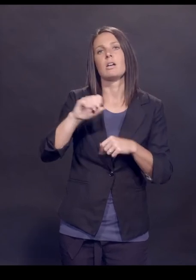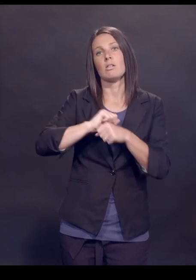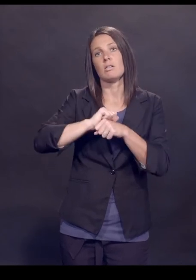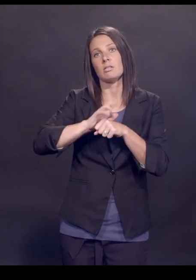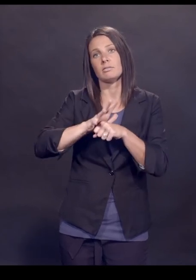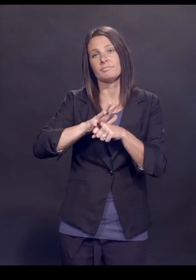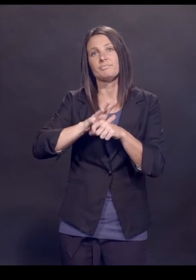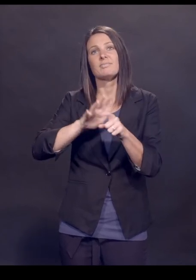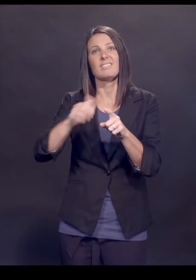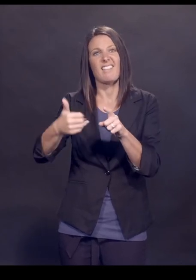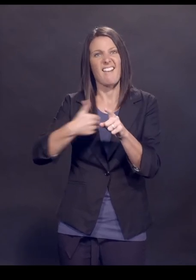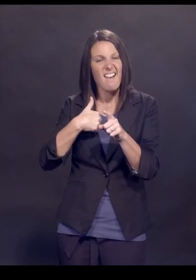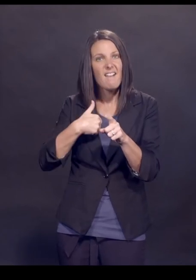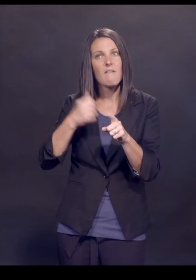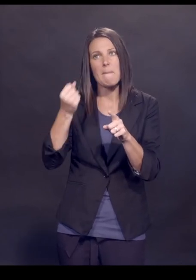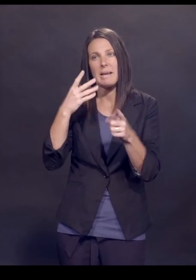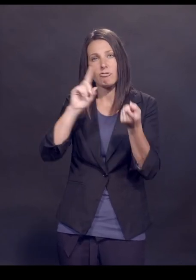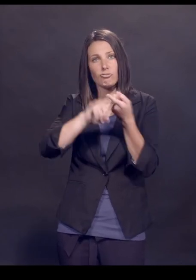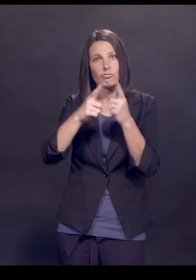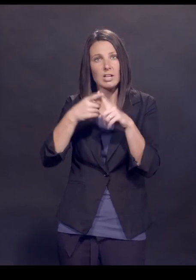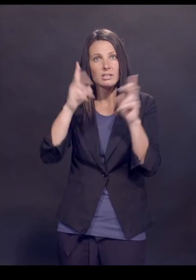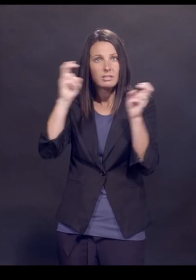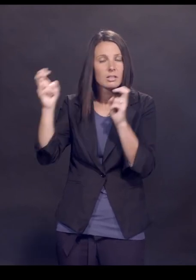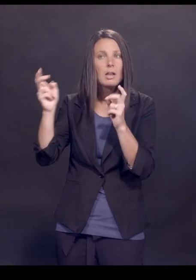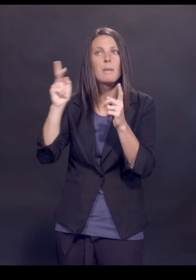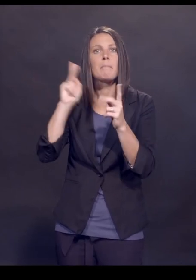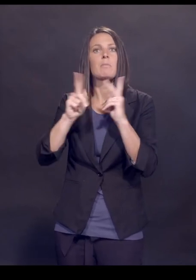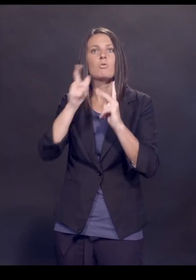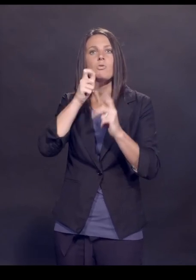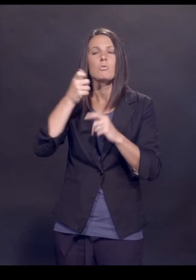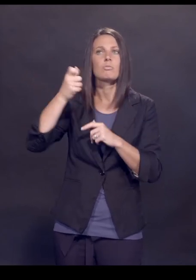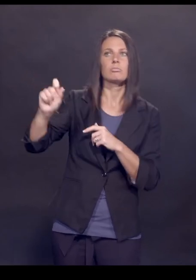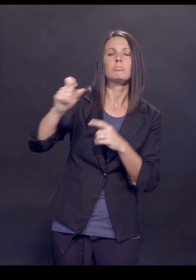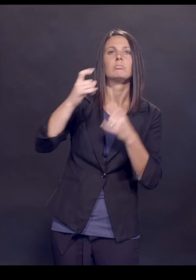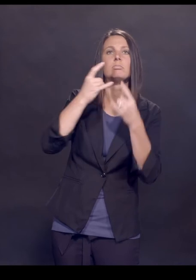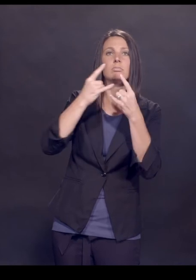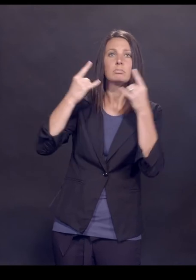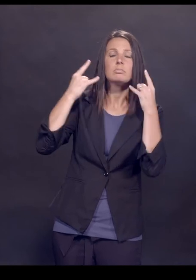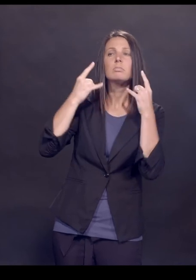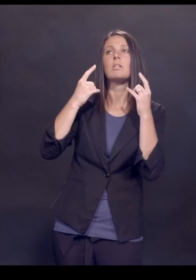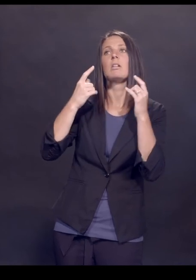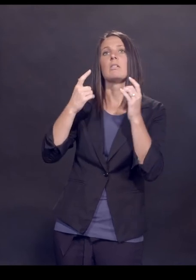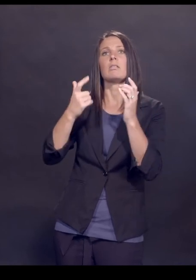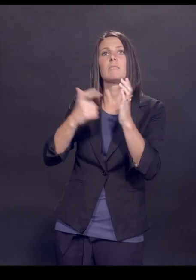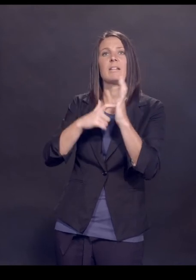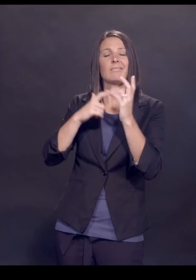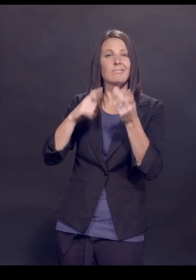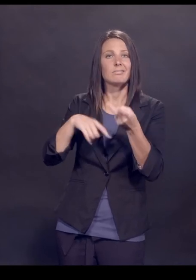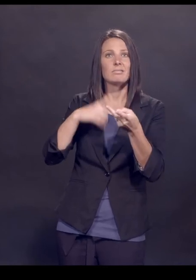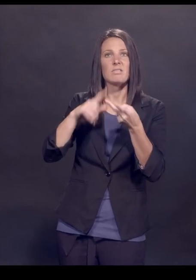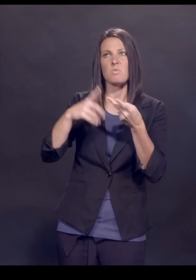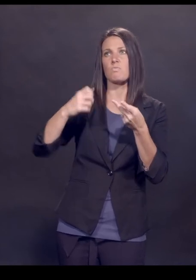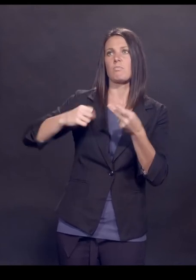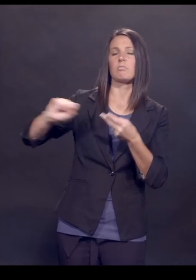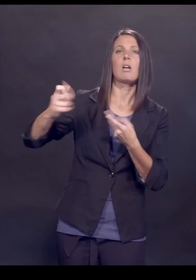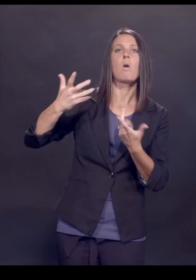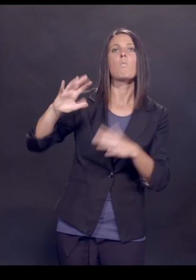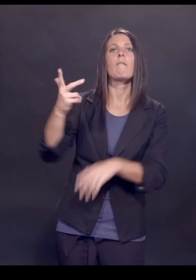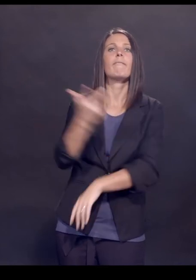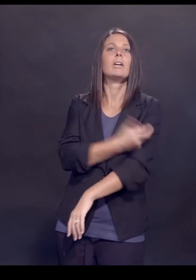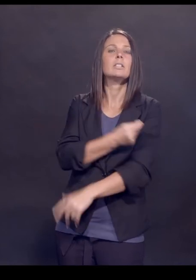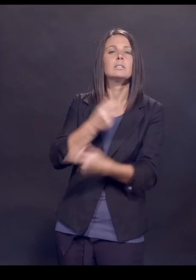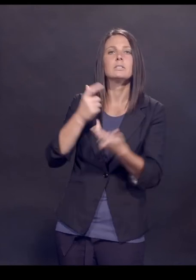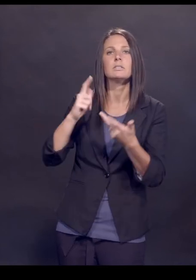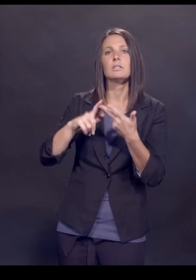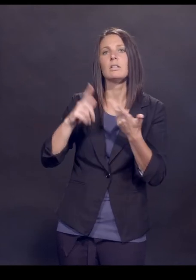-2 virus has a great many friends. People who prohibit mask mandates. People who stand up and say, I don't want to get a vaccine. Science